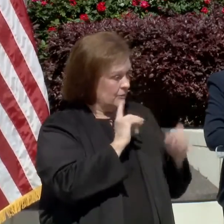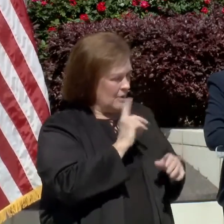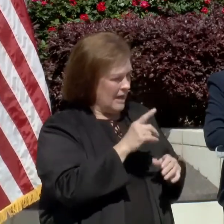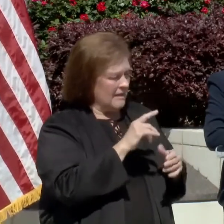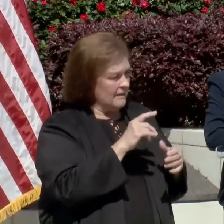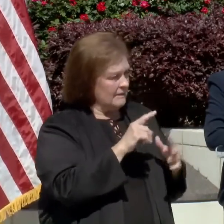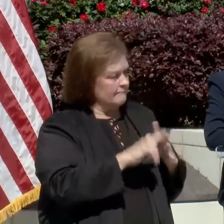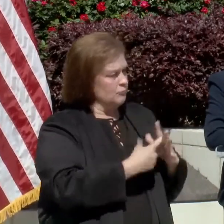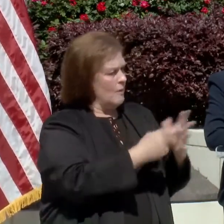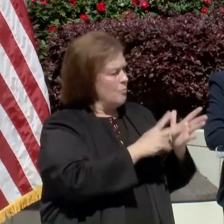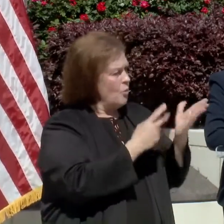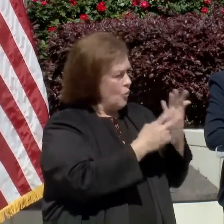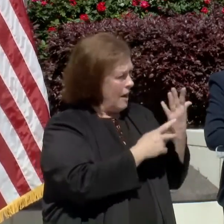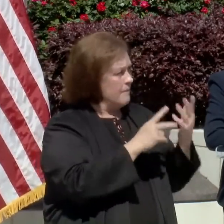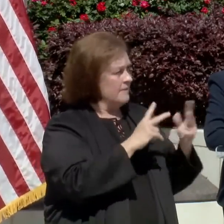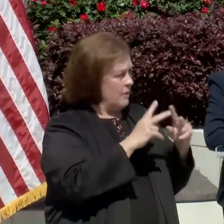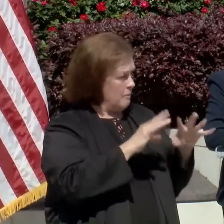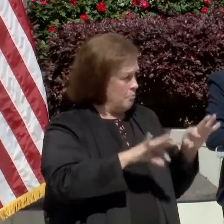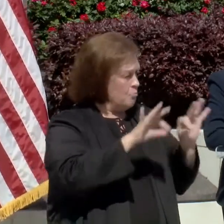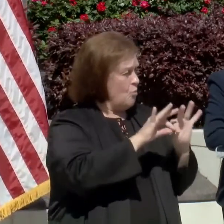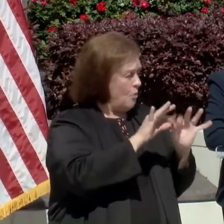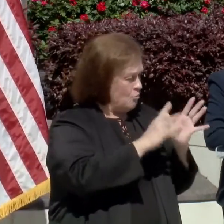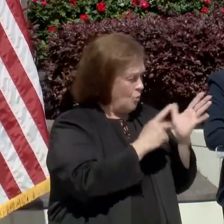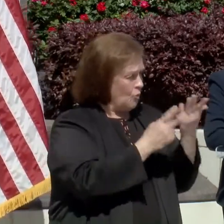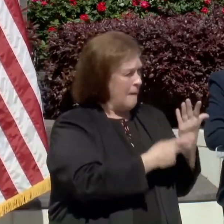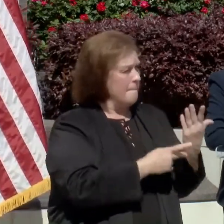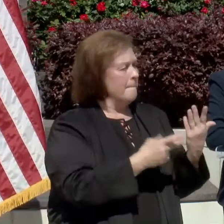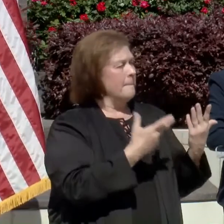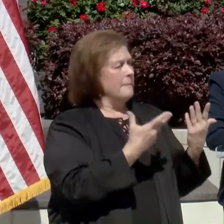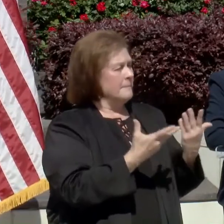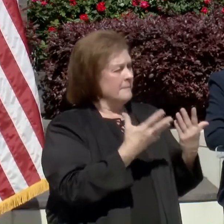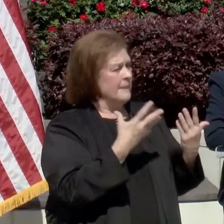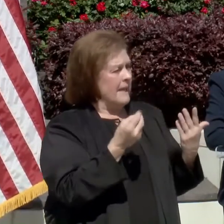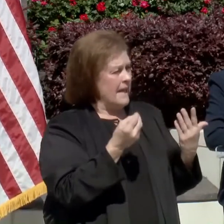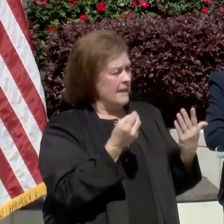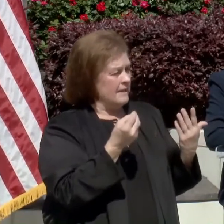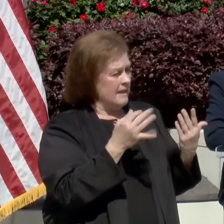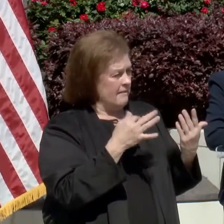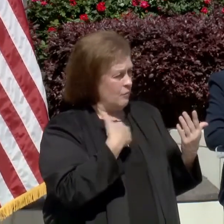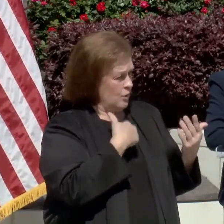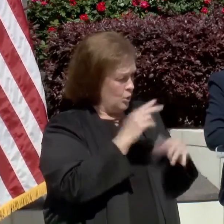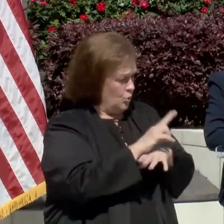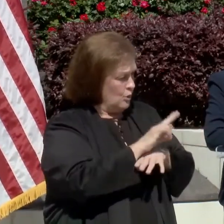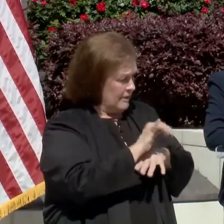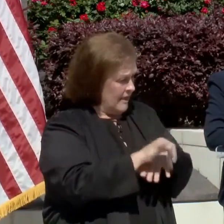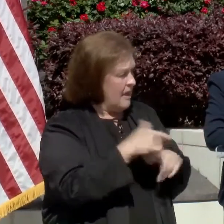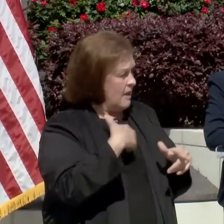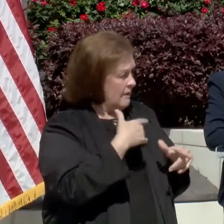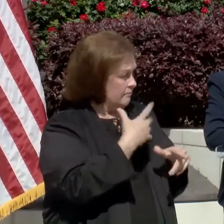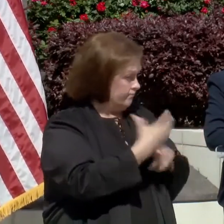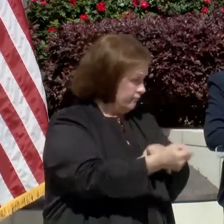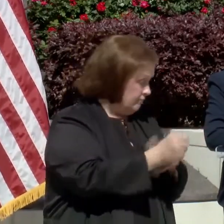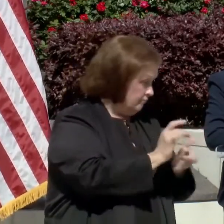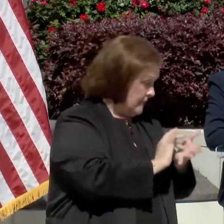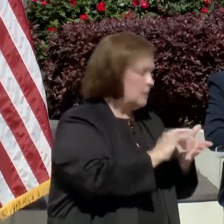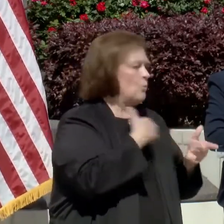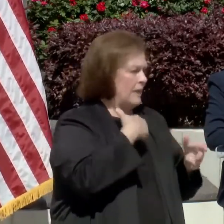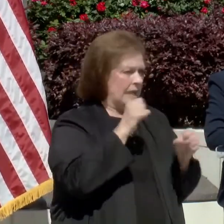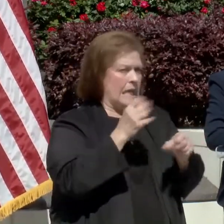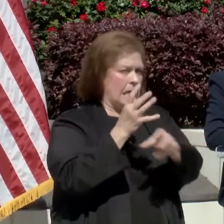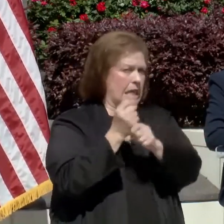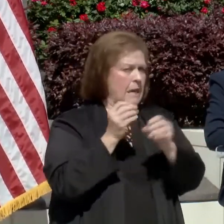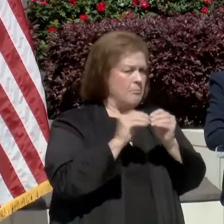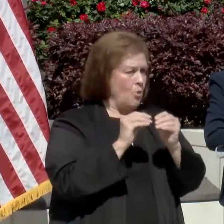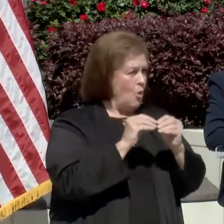trial program that we're going to do. It's an important program. Um, and hopefully, you know, if we use those up, we'll be able to get more. But again, it's the, it's the